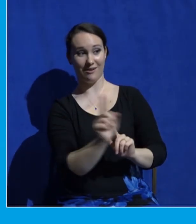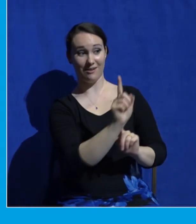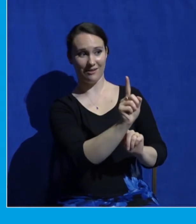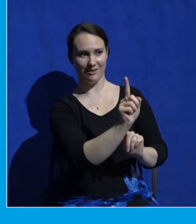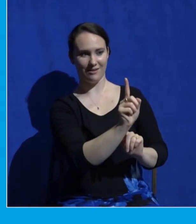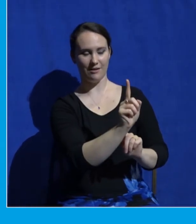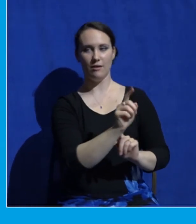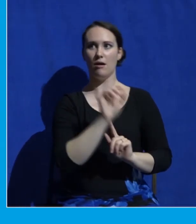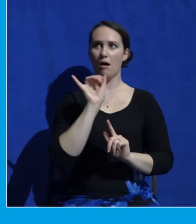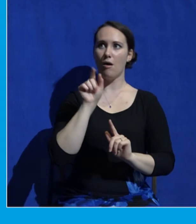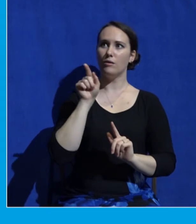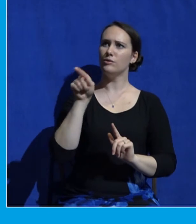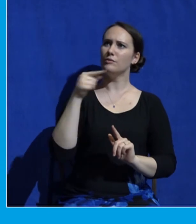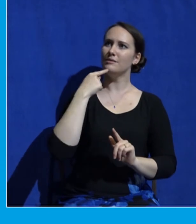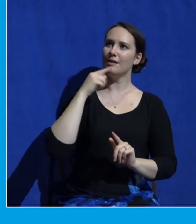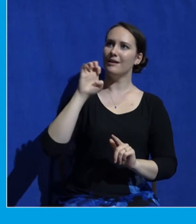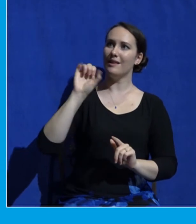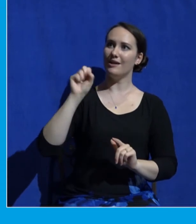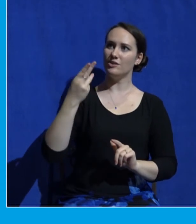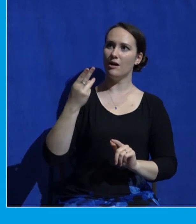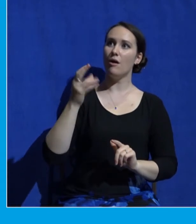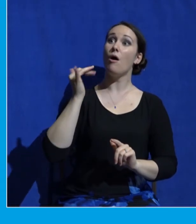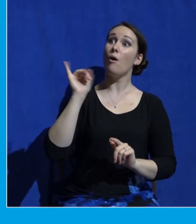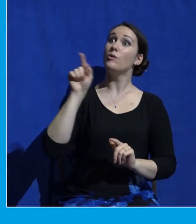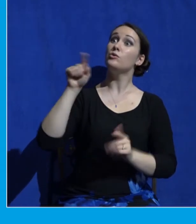them when he was talking about Elijah about John the Baptist.